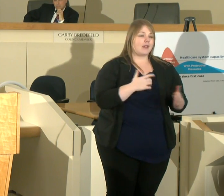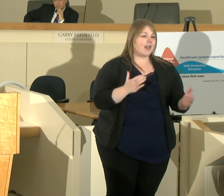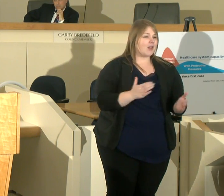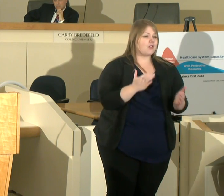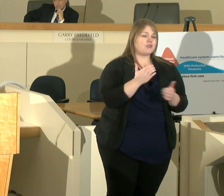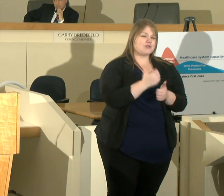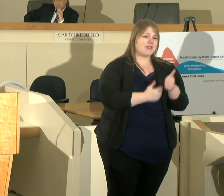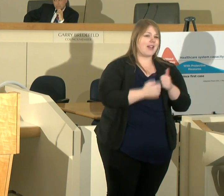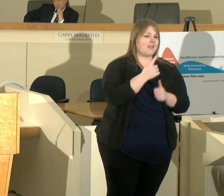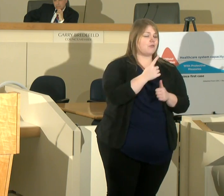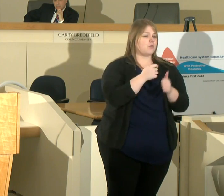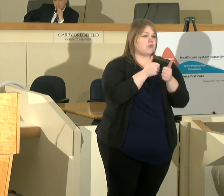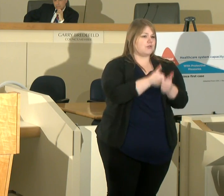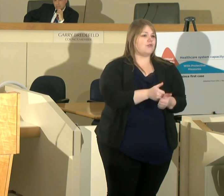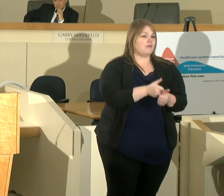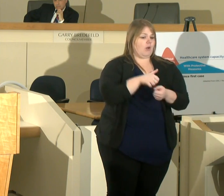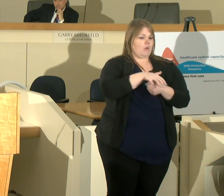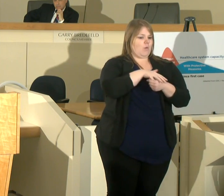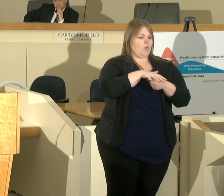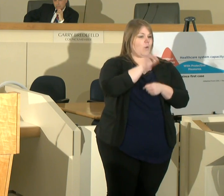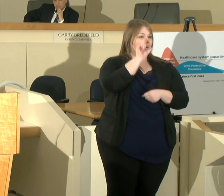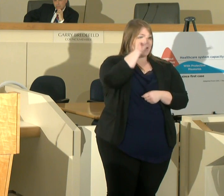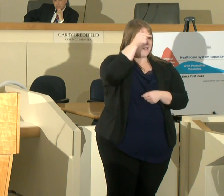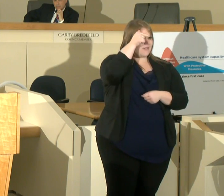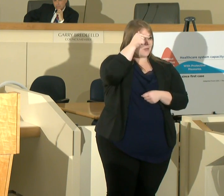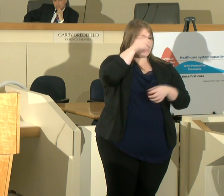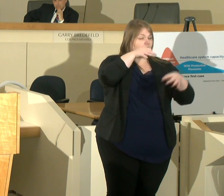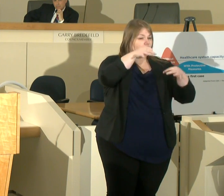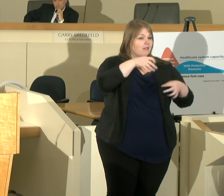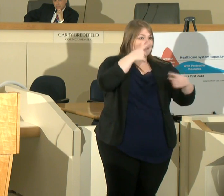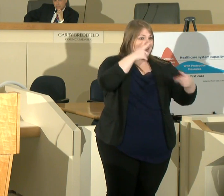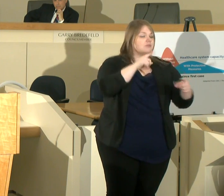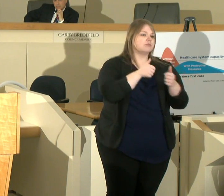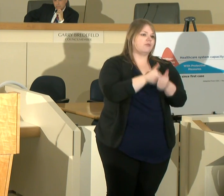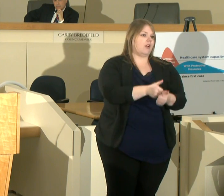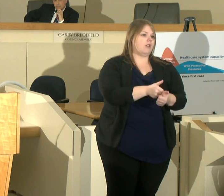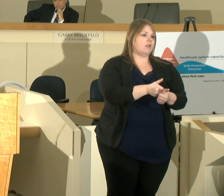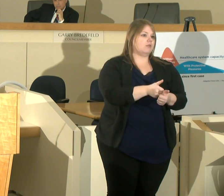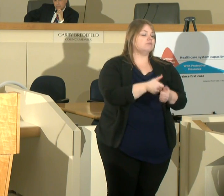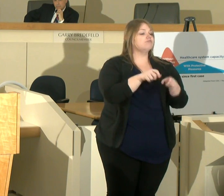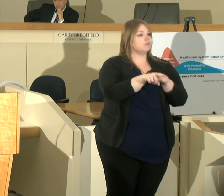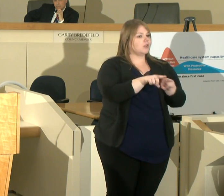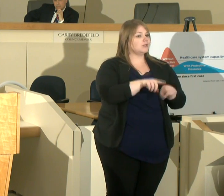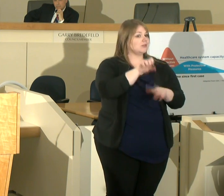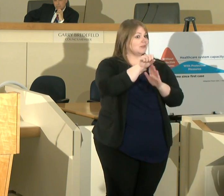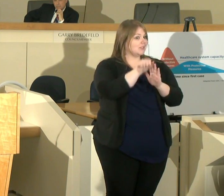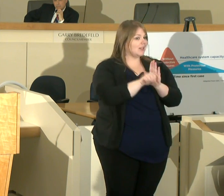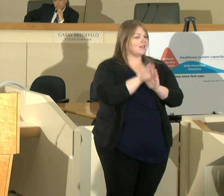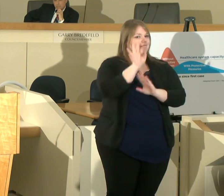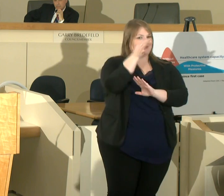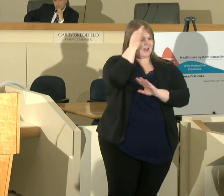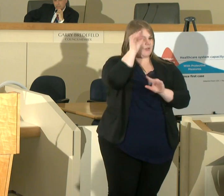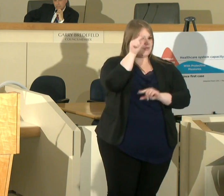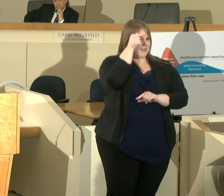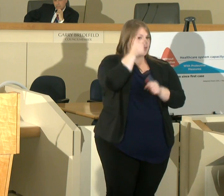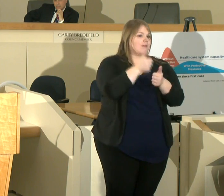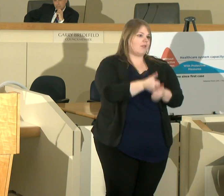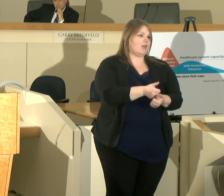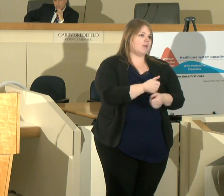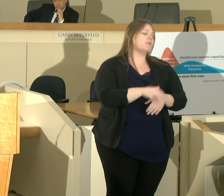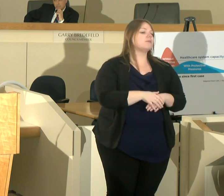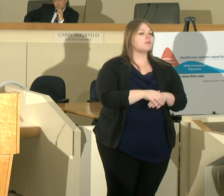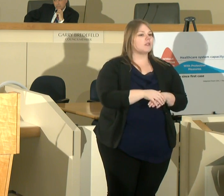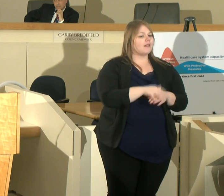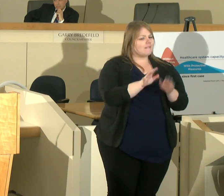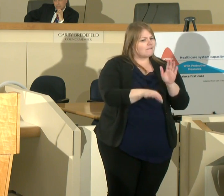to follow the directives of your our local governments as well as your state and federal governments seek updated information